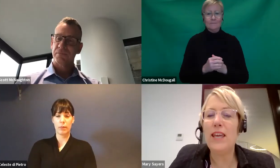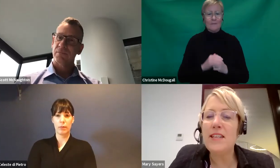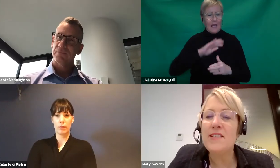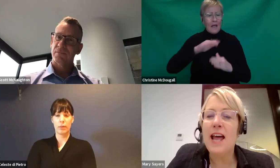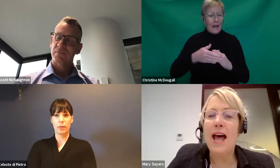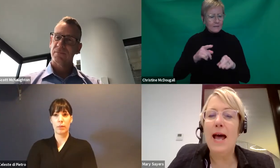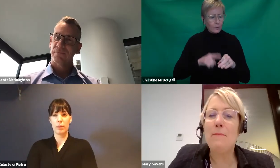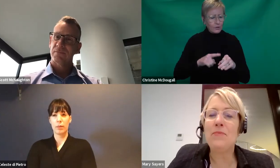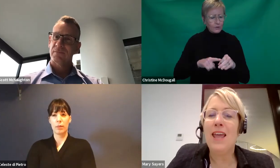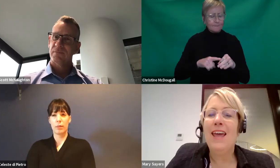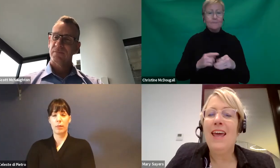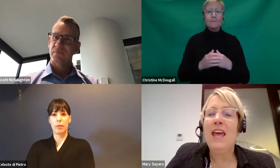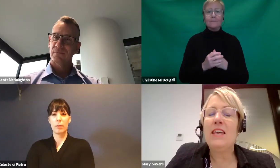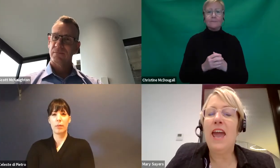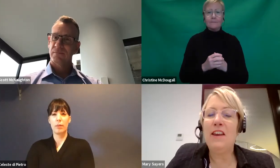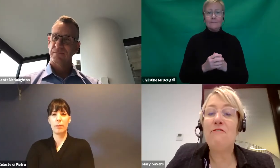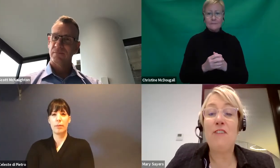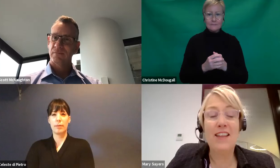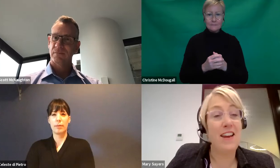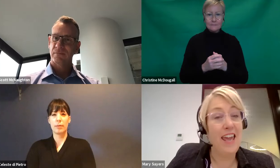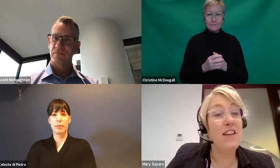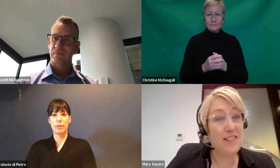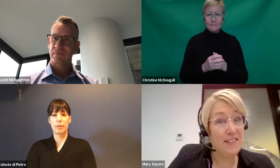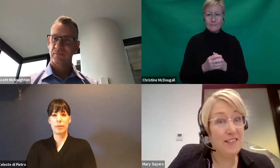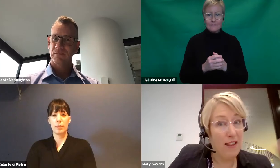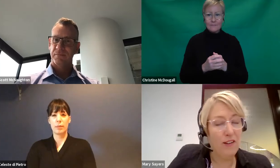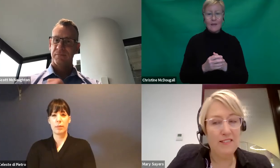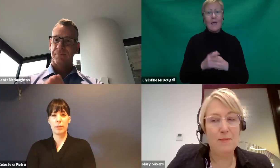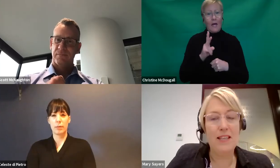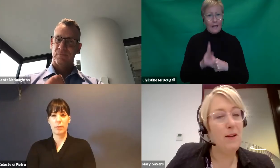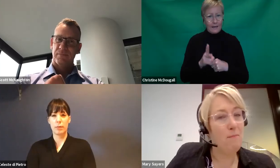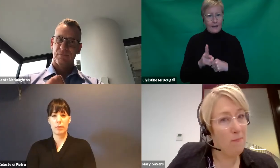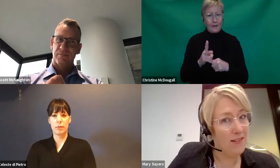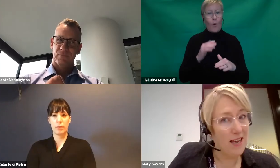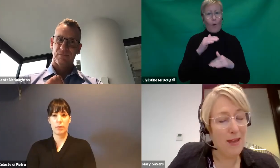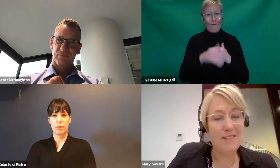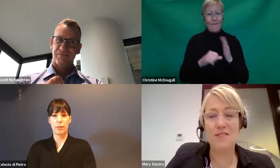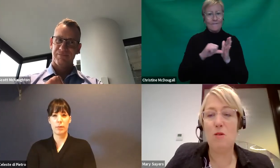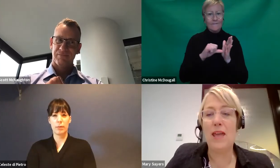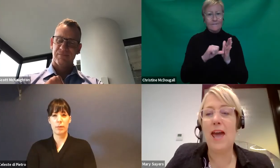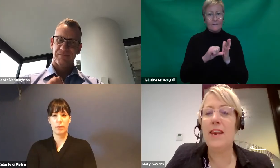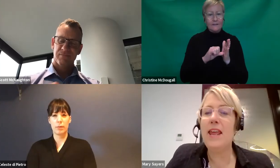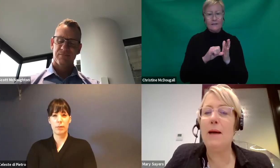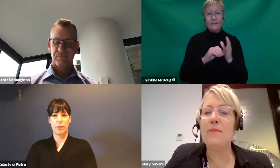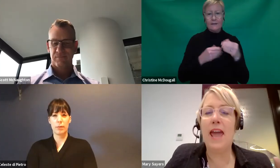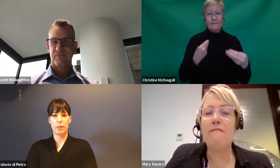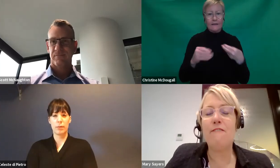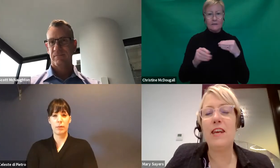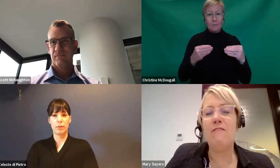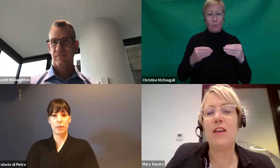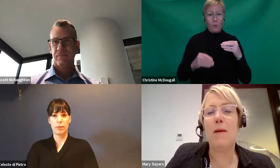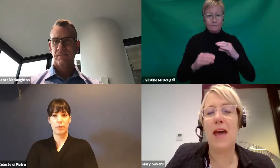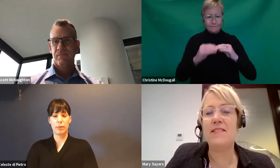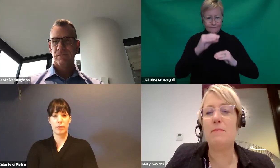for is, can, and again, this is about the flexibility and it might be the same answer as what we had, can